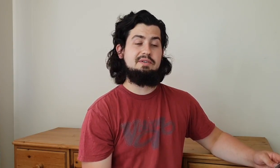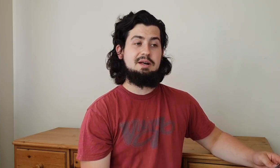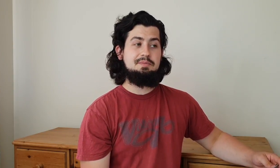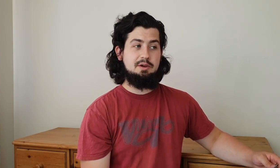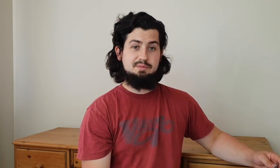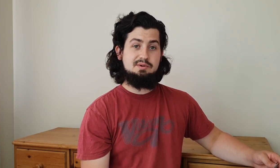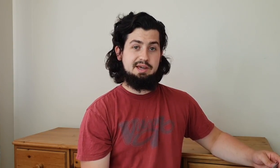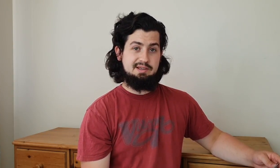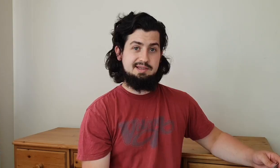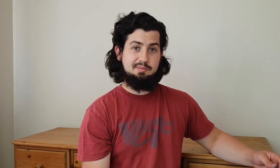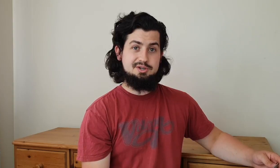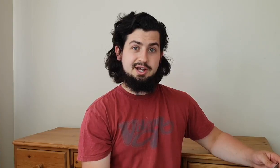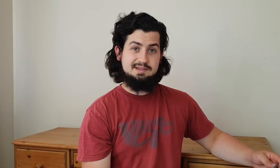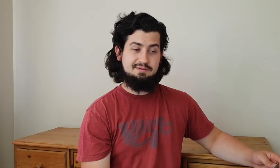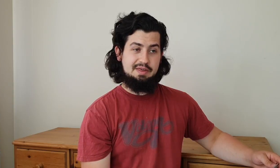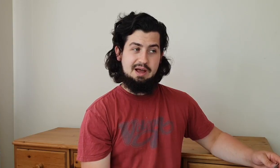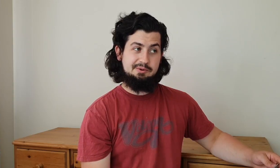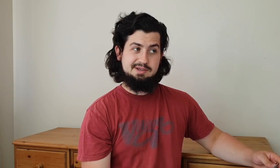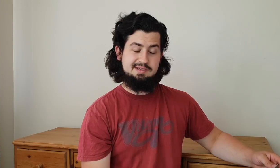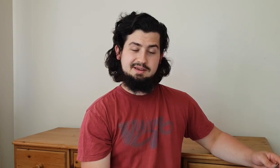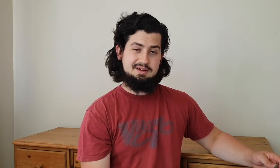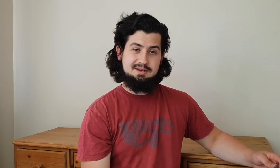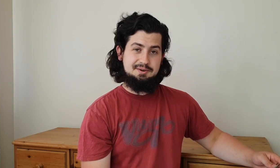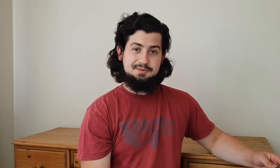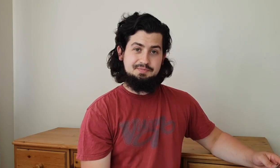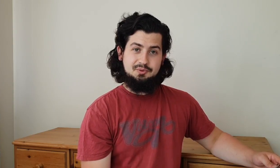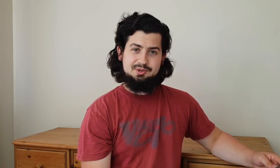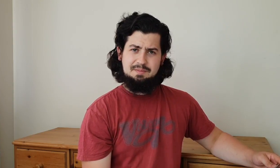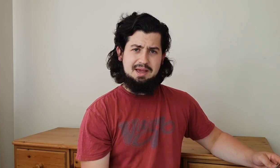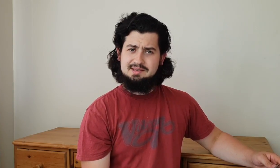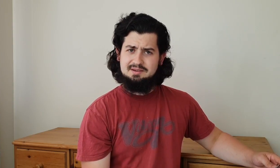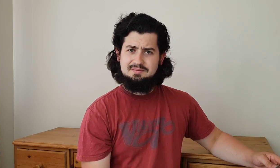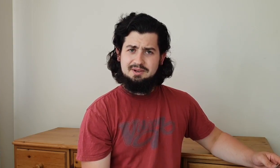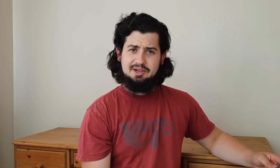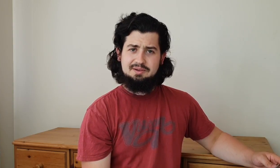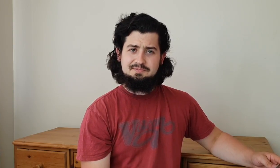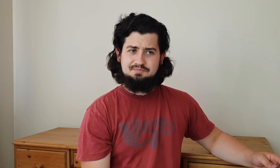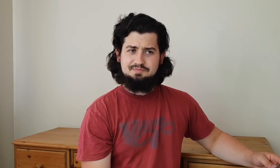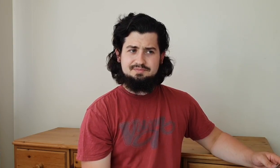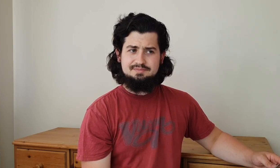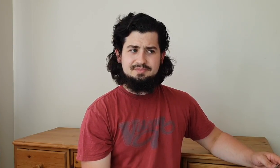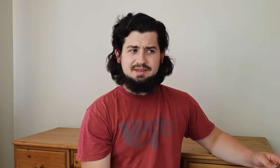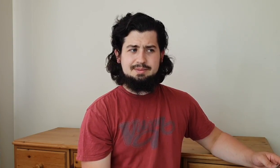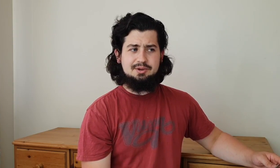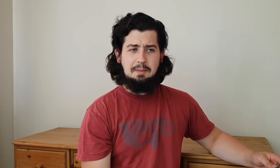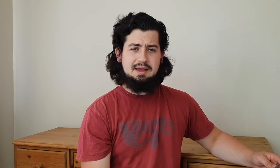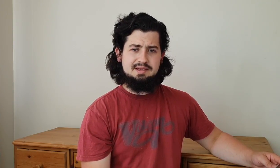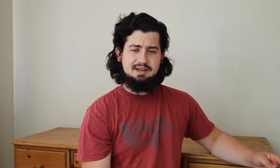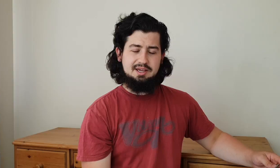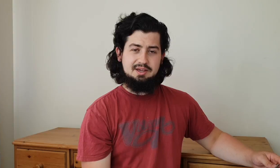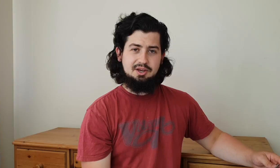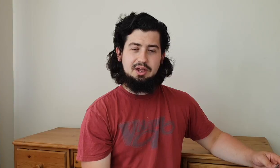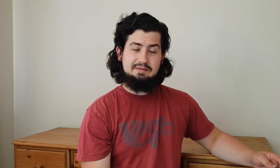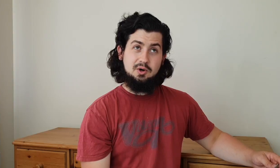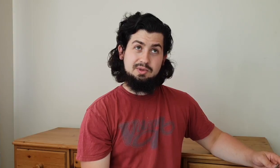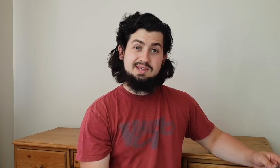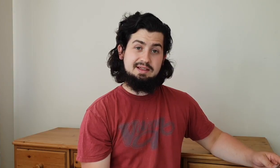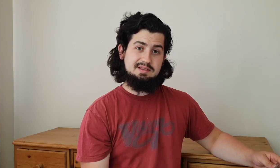of music and still appreciate stuff like that which is which is amazing like absolutely amazing like you know you have a whole sense